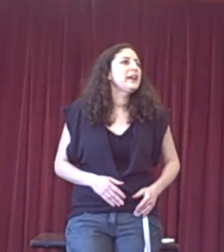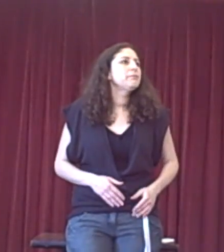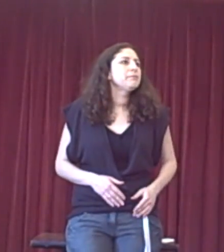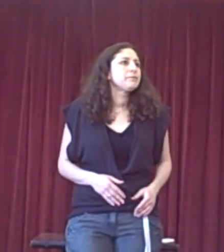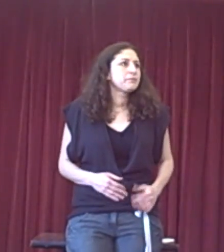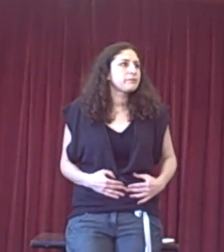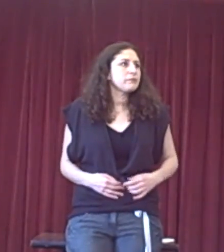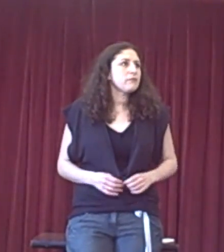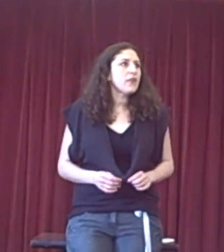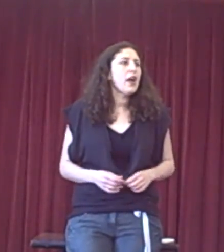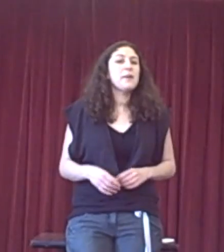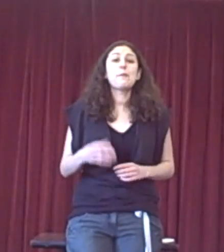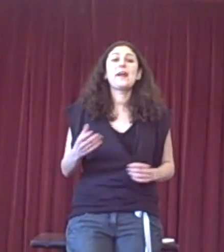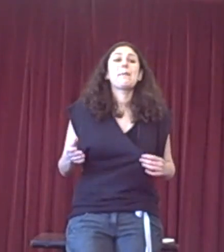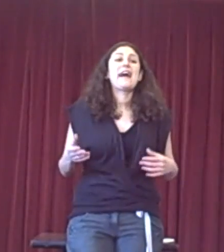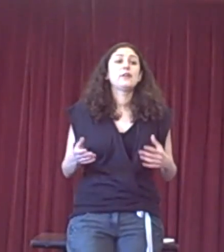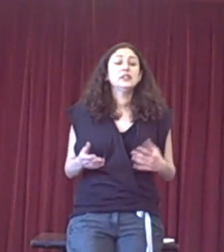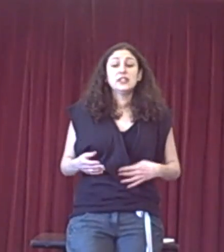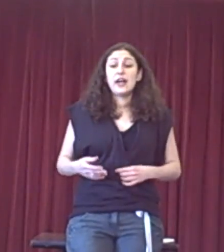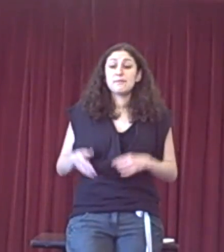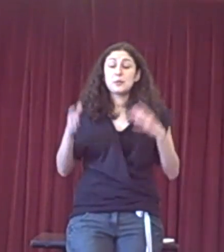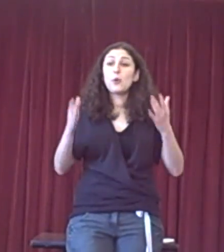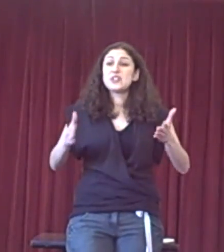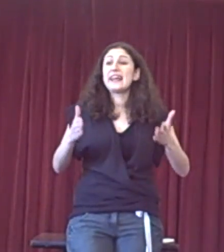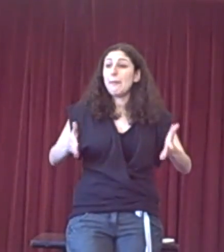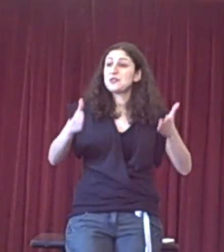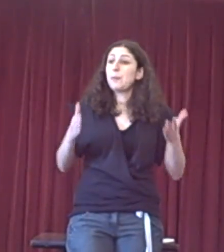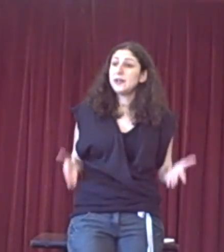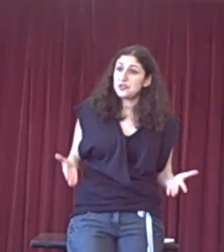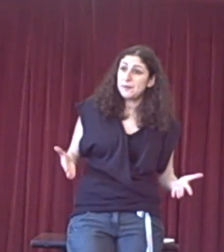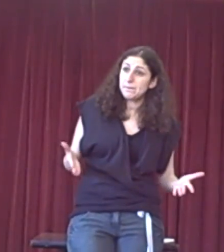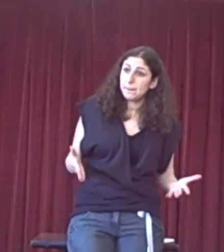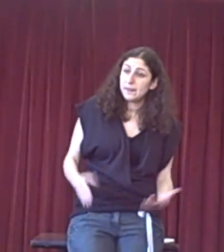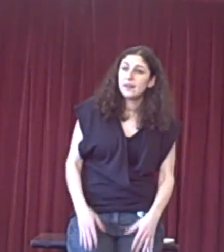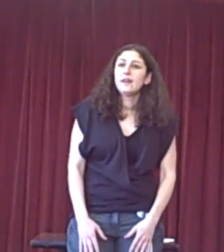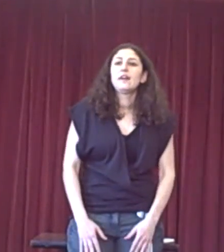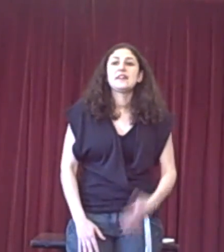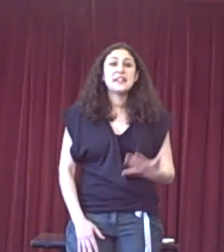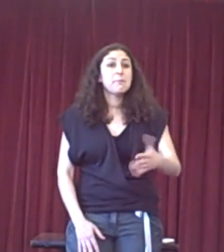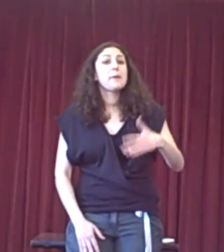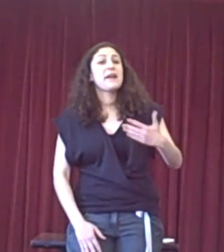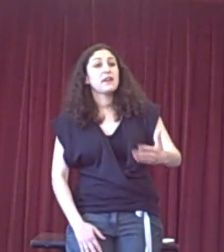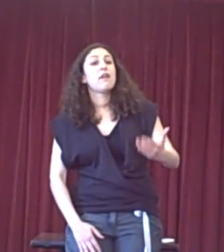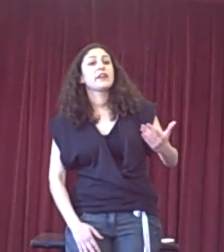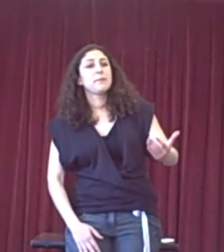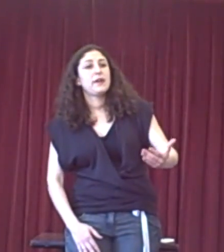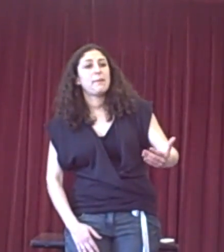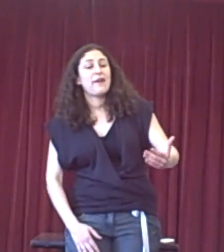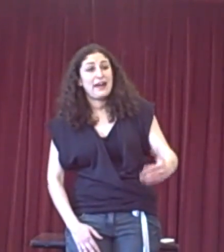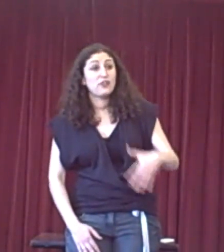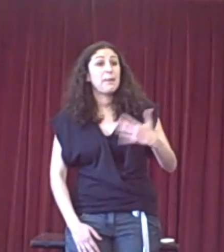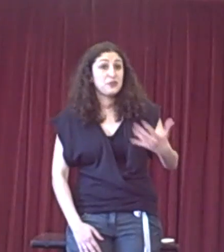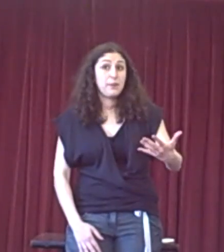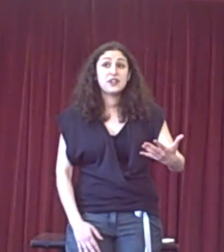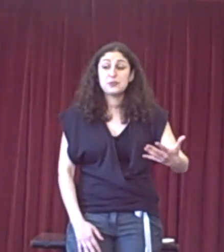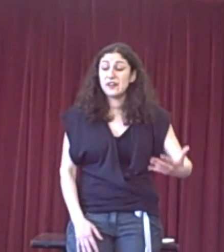in a debate about supporting capital punishment, a team might make an argument about how capital punishment